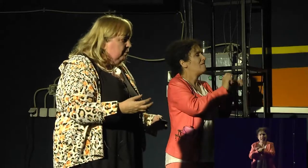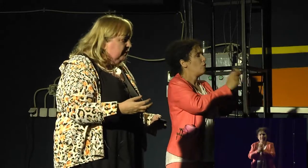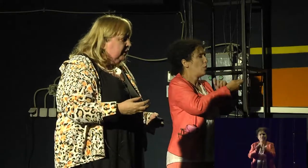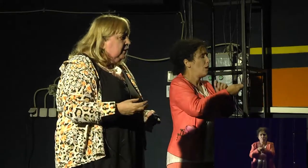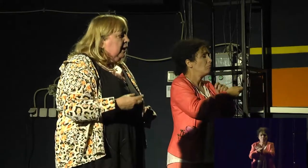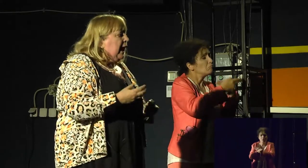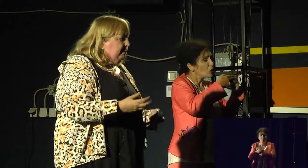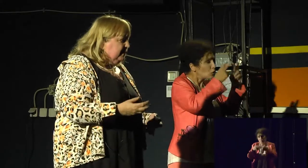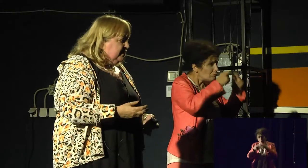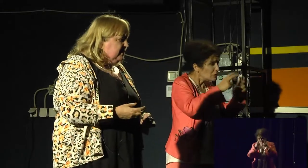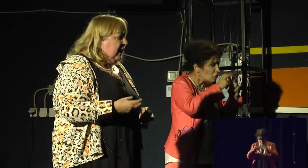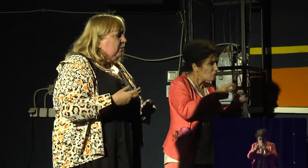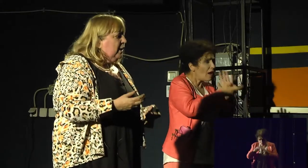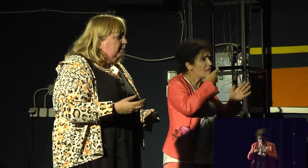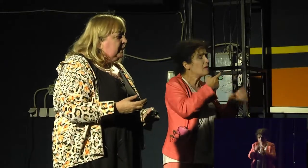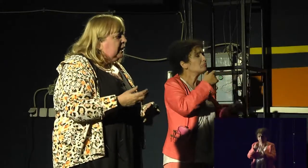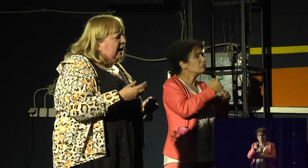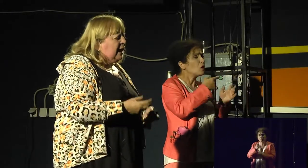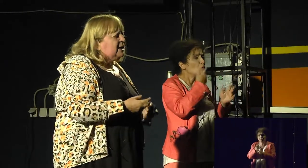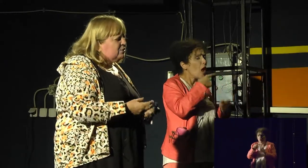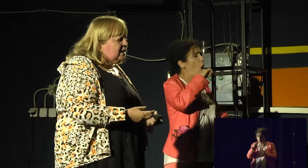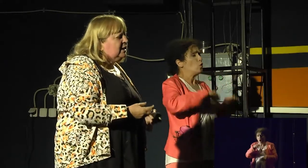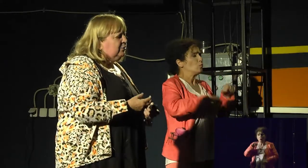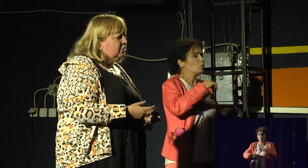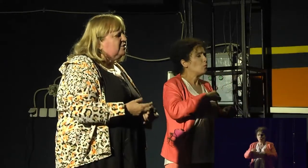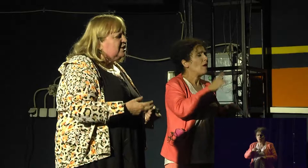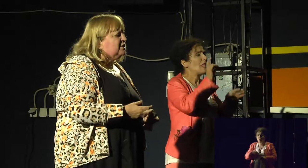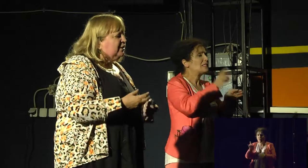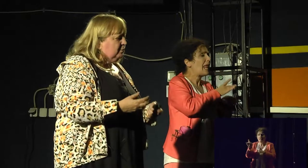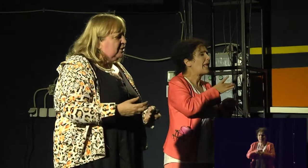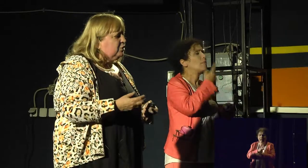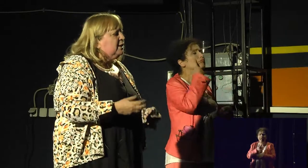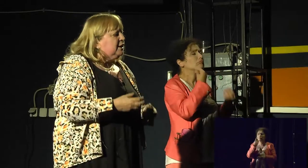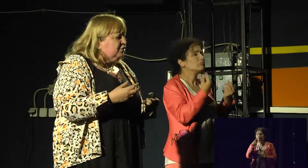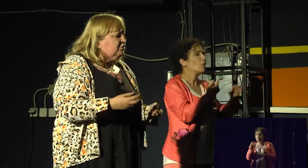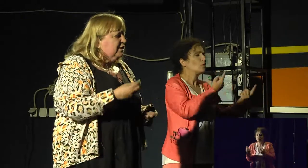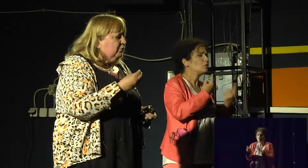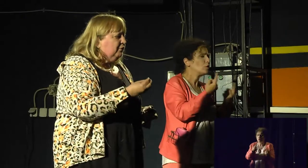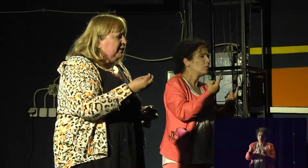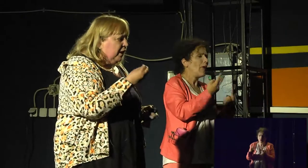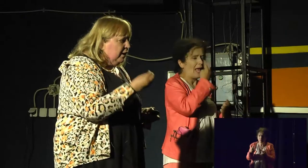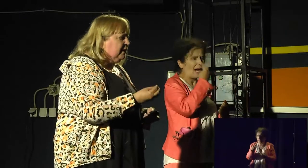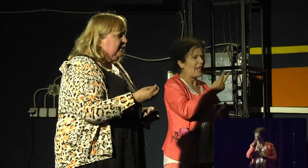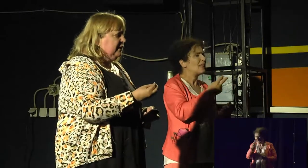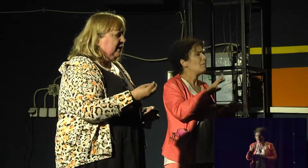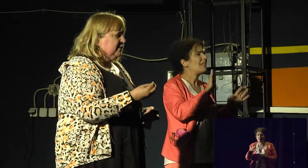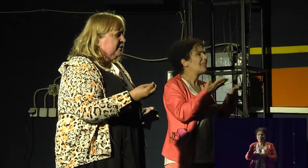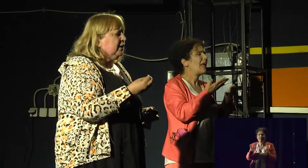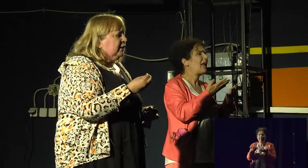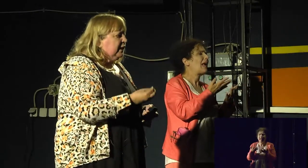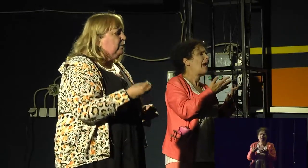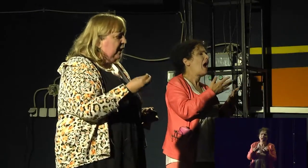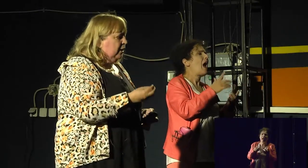empowerment, happiness, and well-being. And you see that organizations like WHO are trying to find other